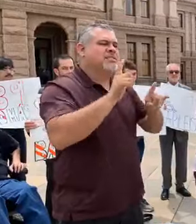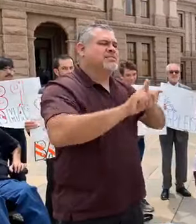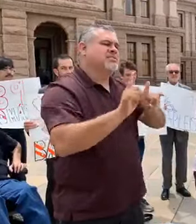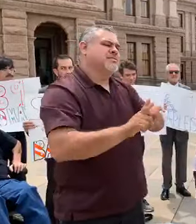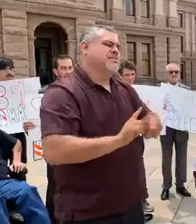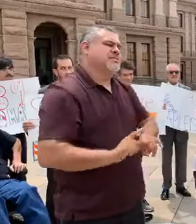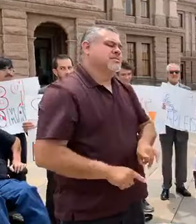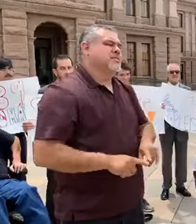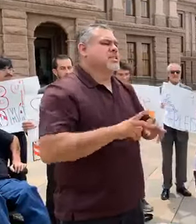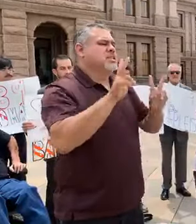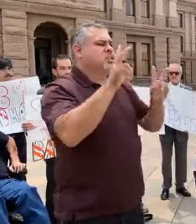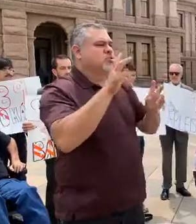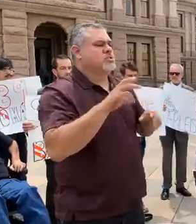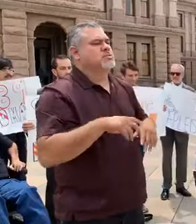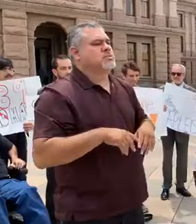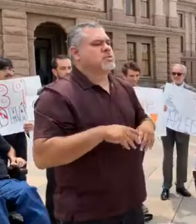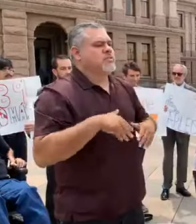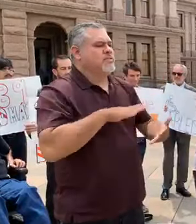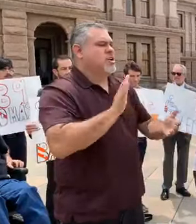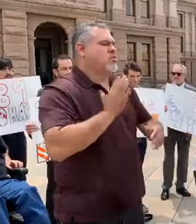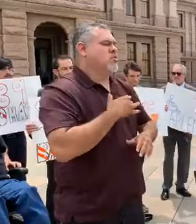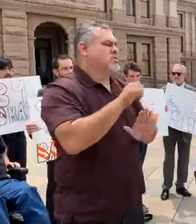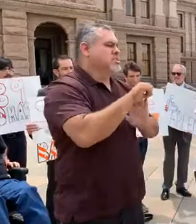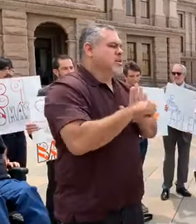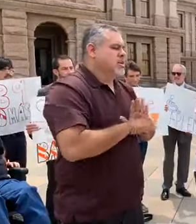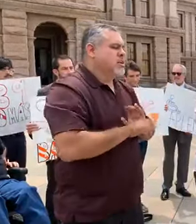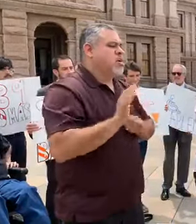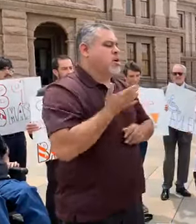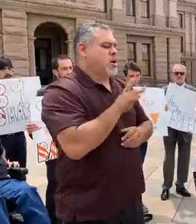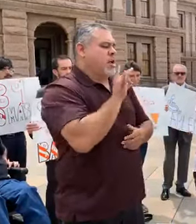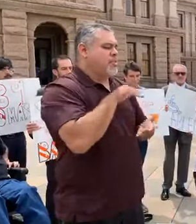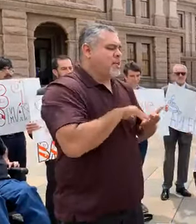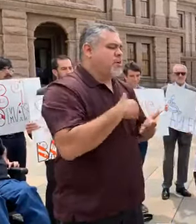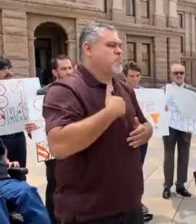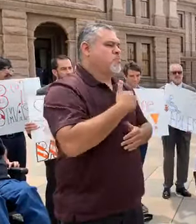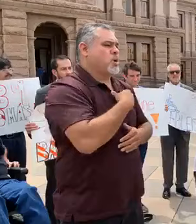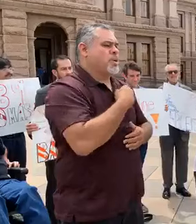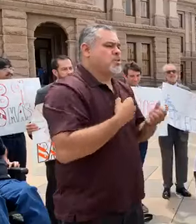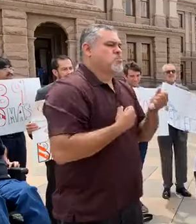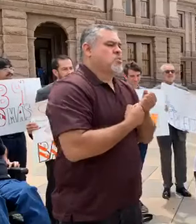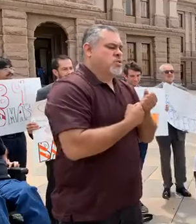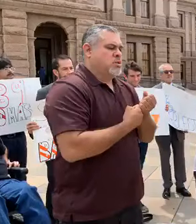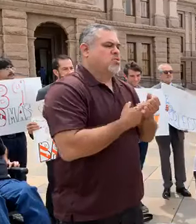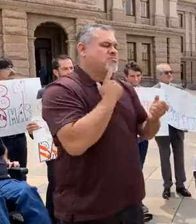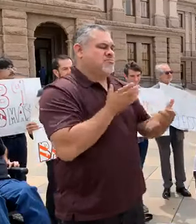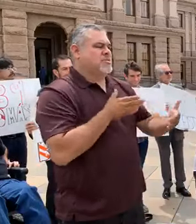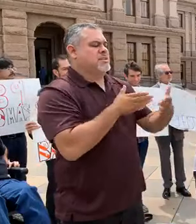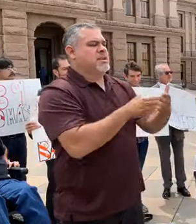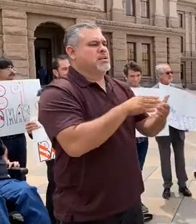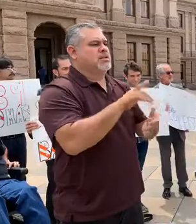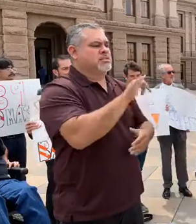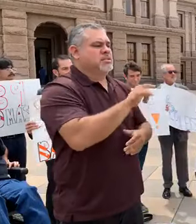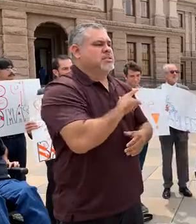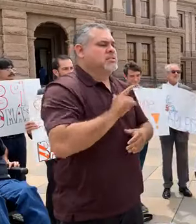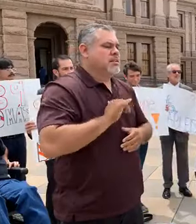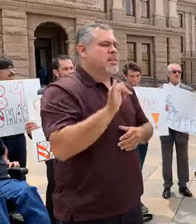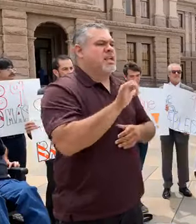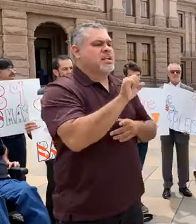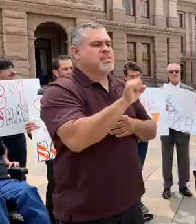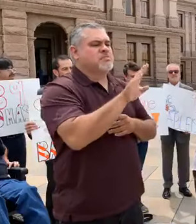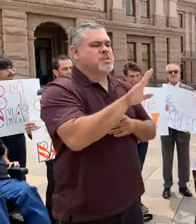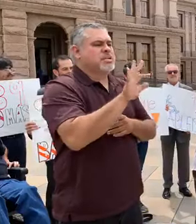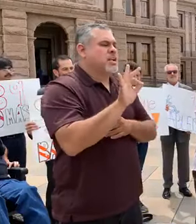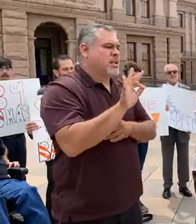other issues facing our state. Our 8,000 members and supporters stand firmly against legislation like SB 9